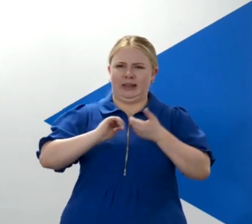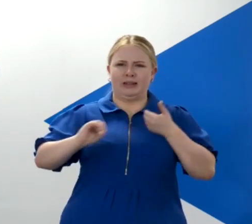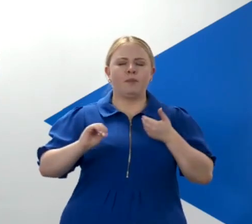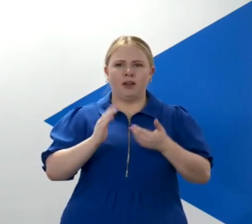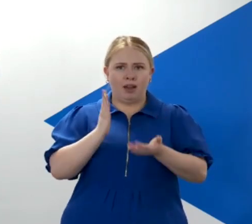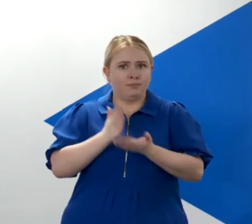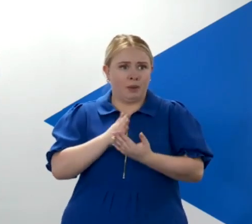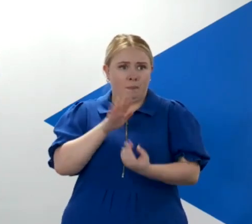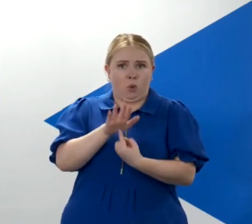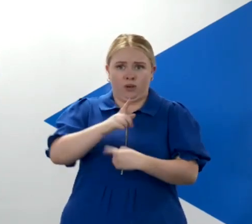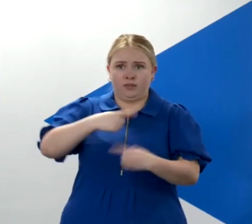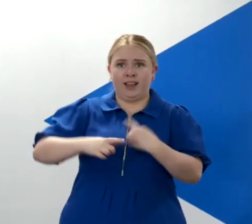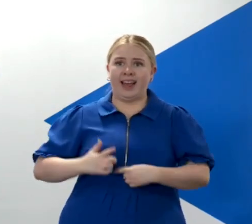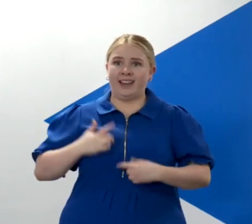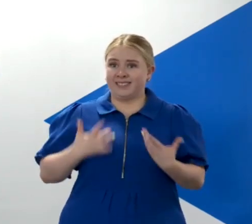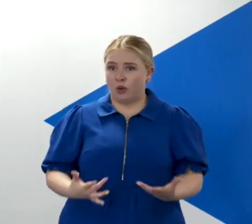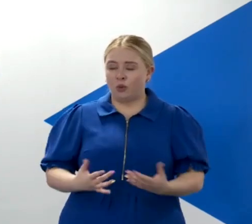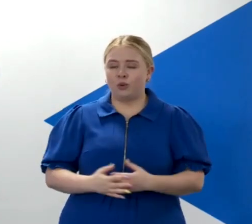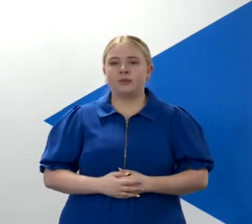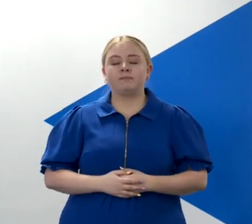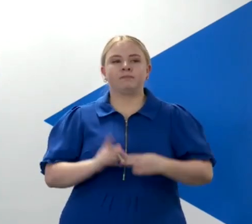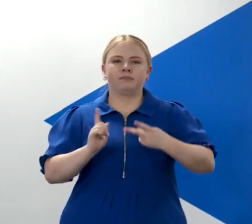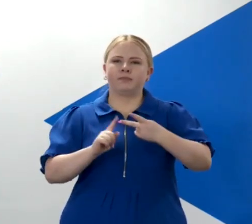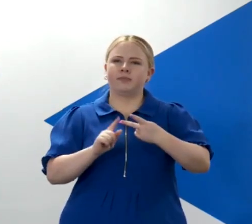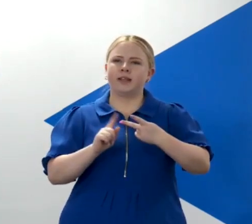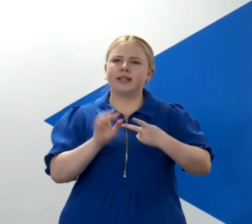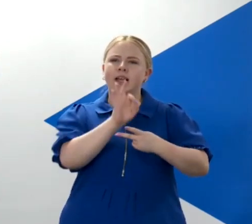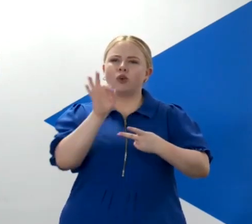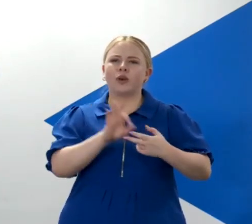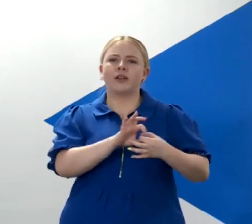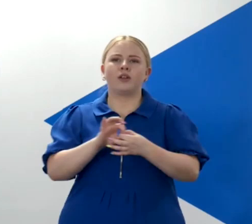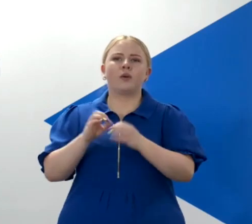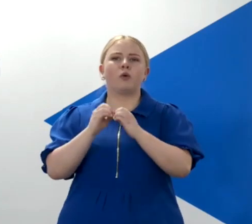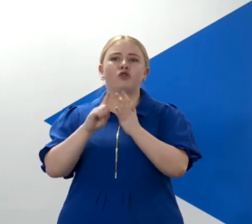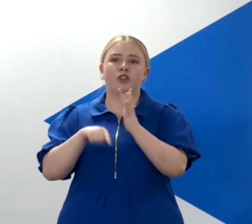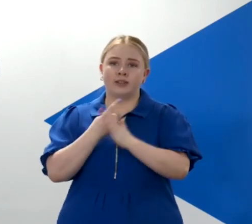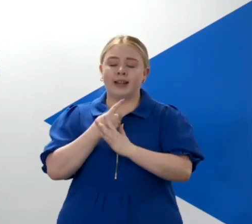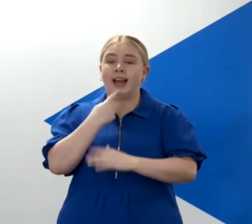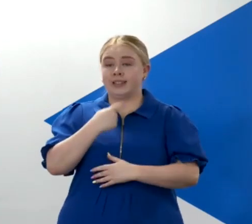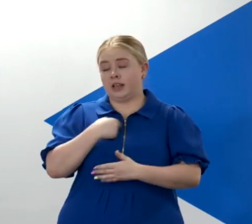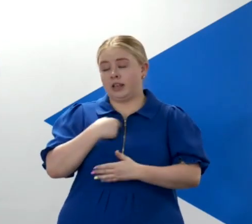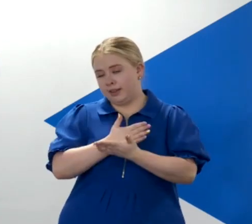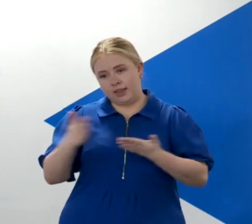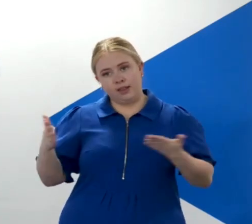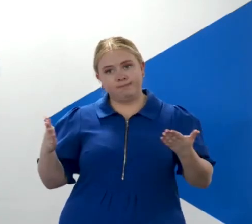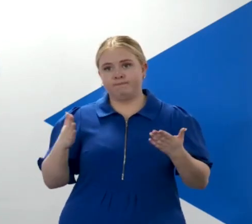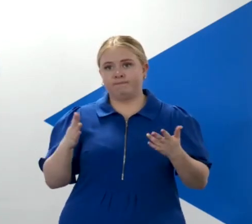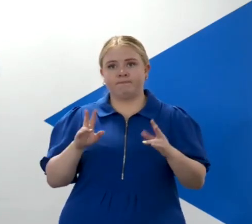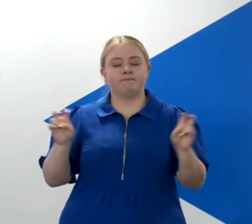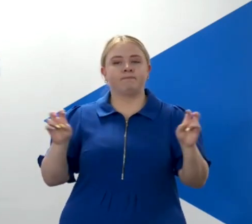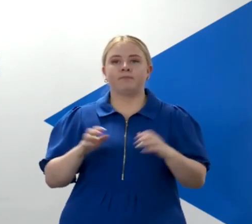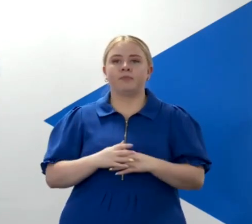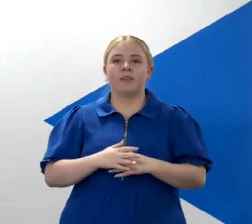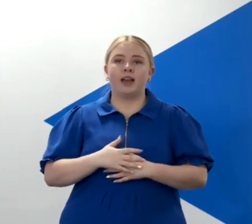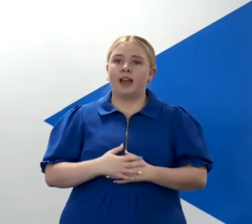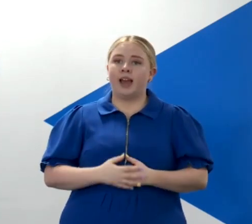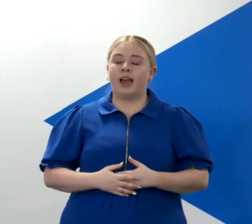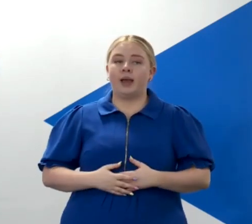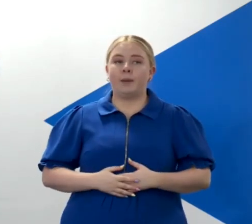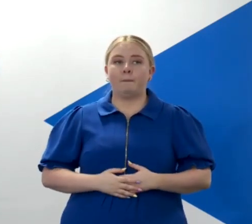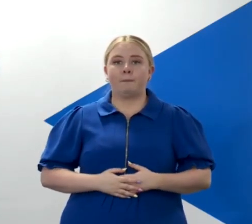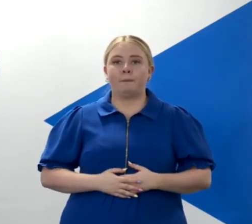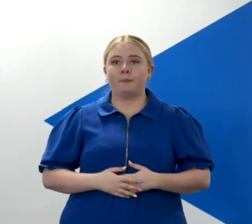now. In terms of Boris Johnson, I've been on the record and said clearly, I think, that every single